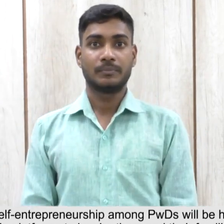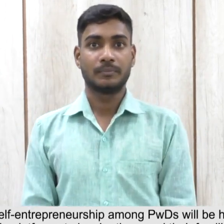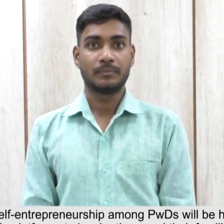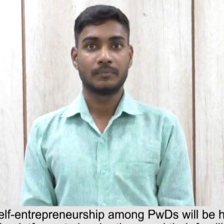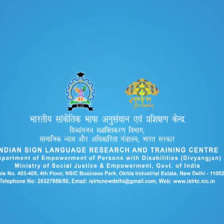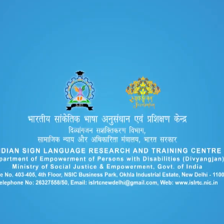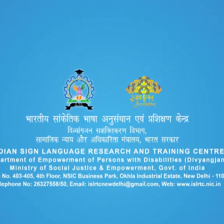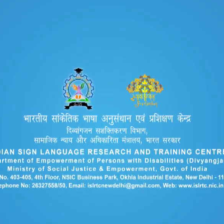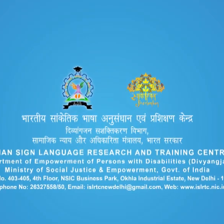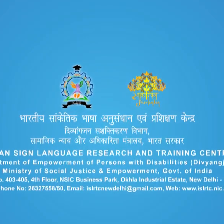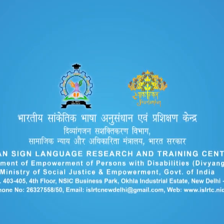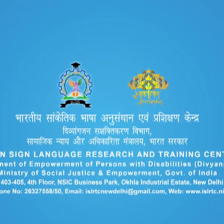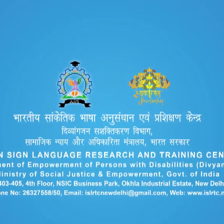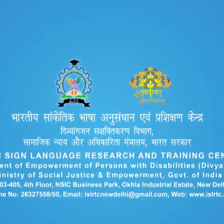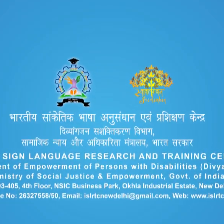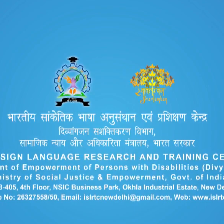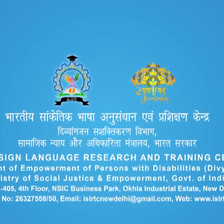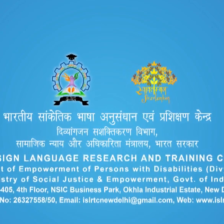Thank you. you. you.